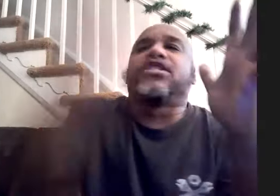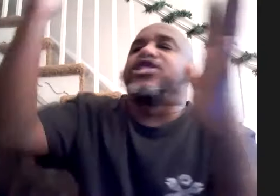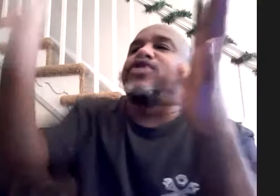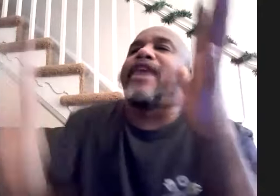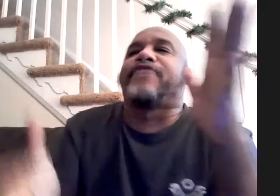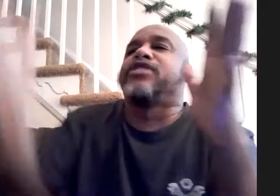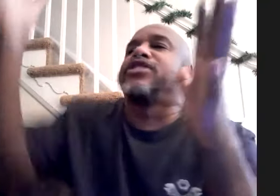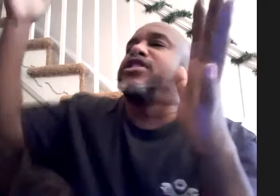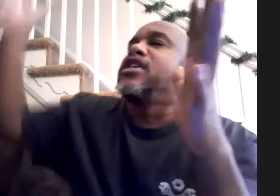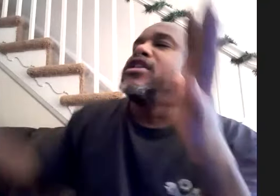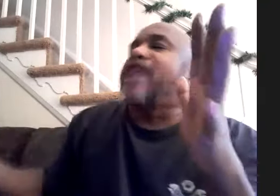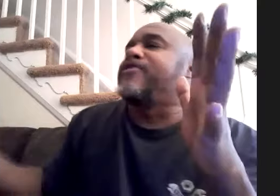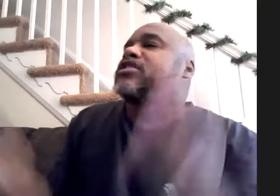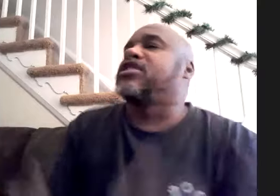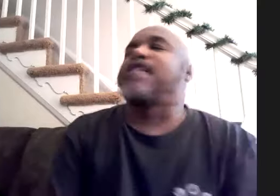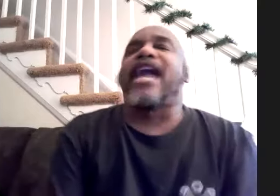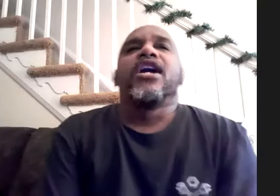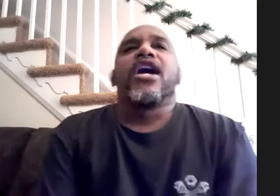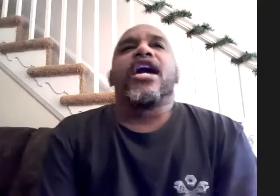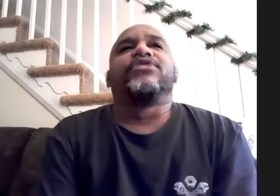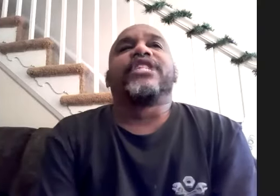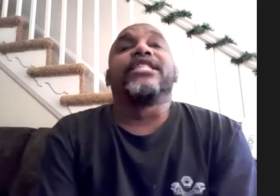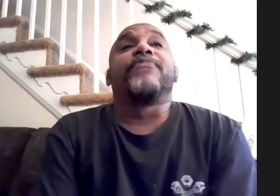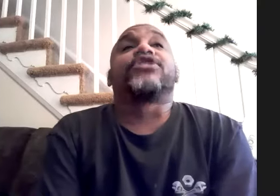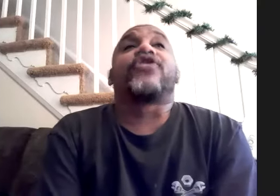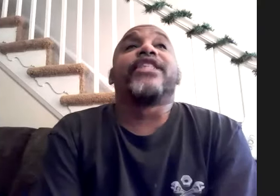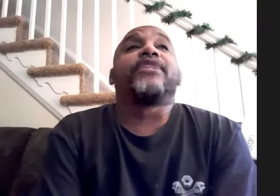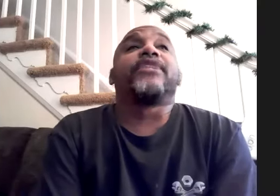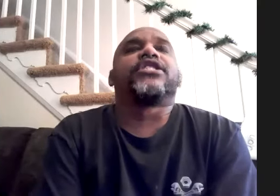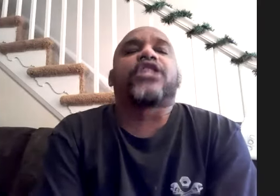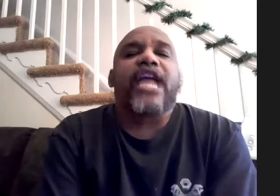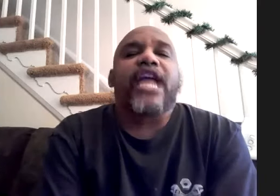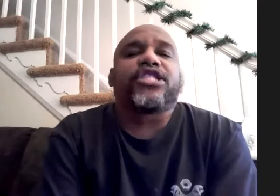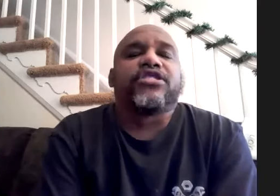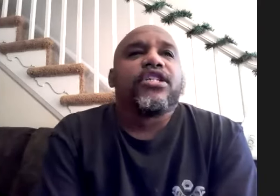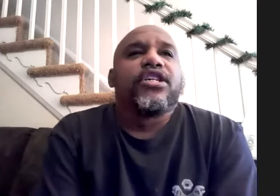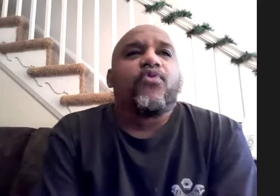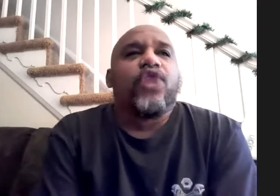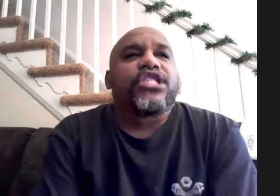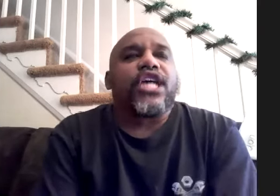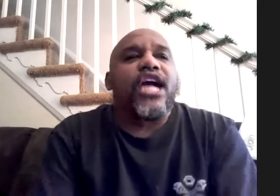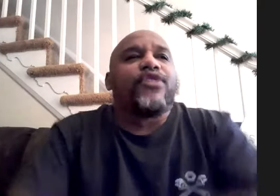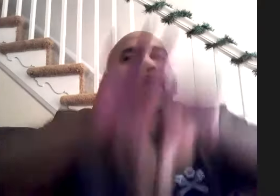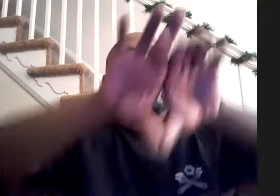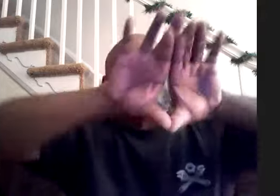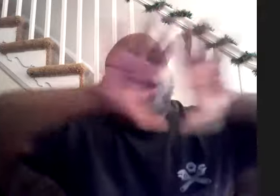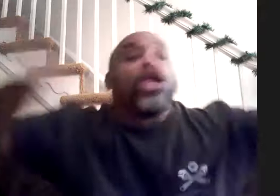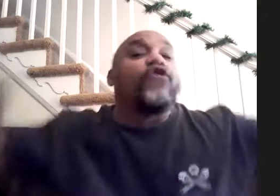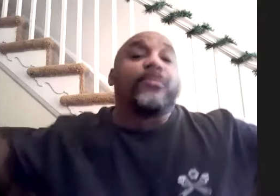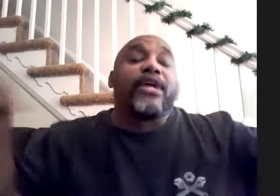this you have to listen to you have to listen to that and it was easy but it was crazy because his collection was everywhere it was all over the place